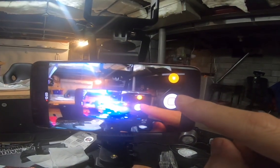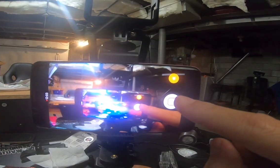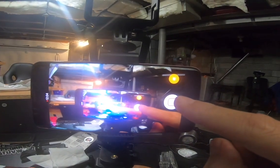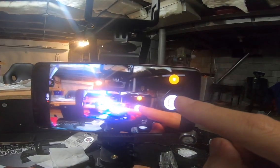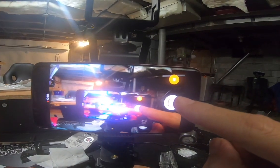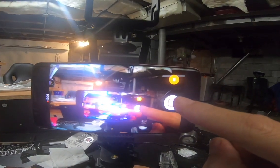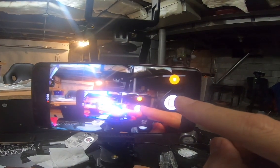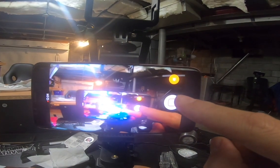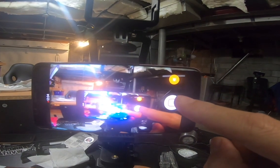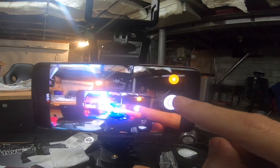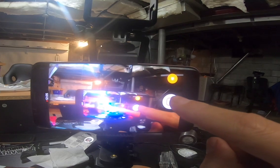i'm